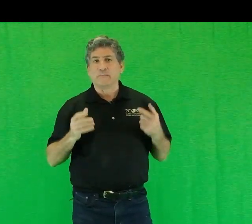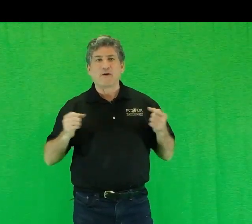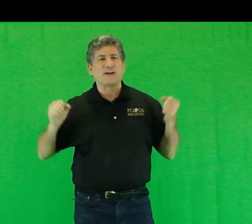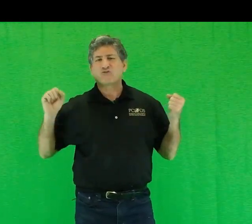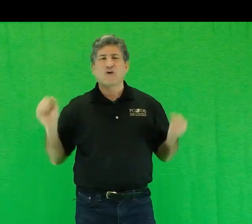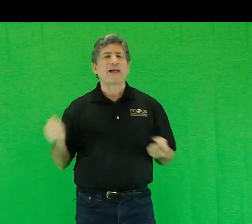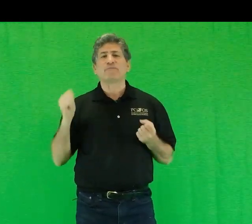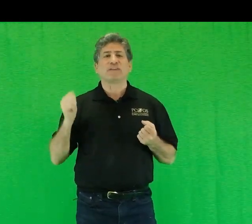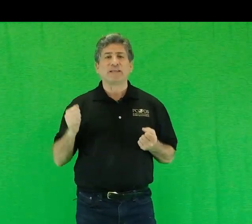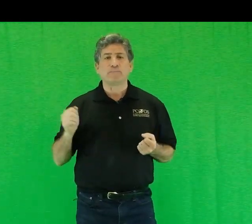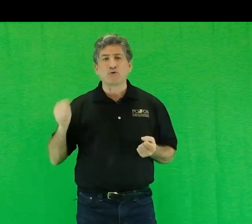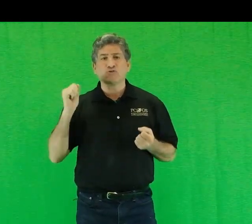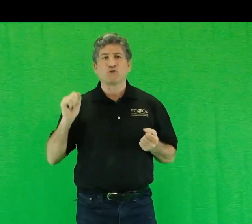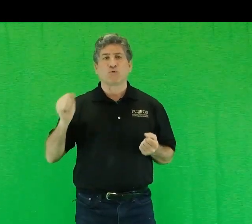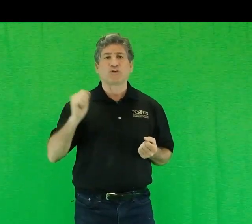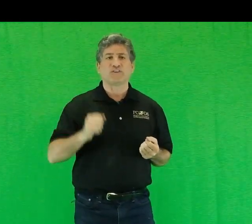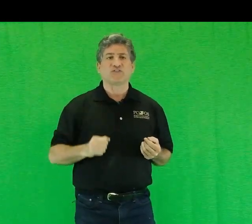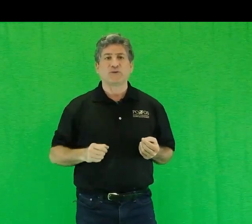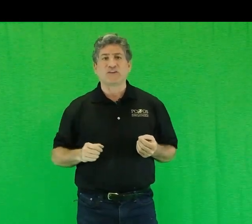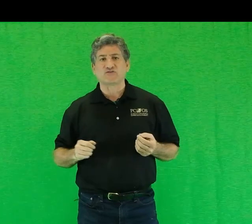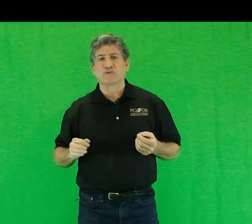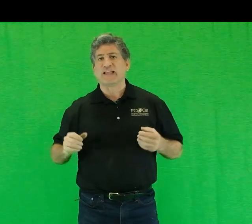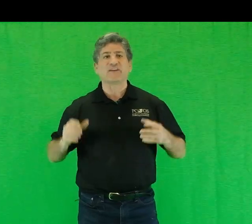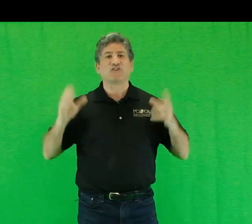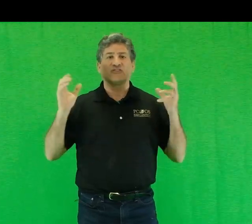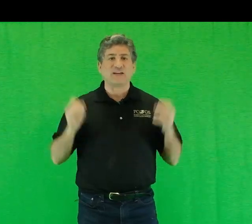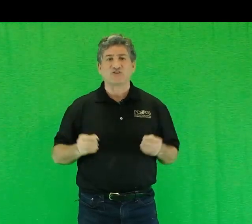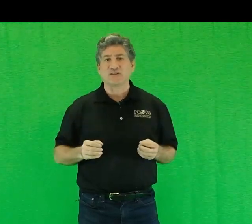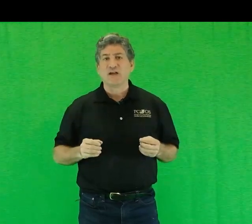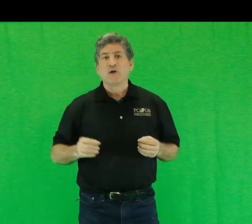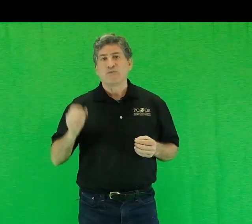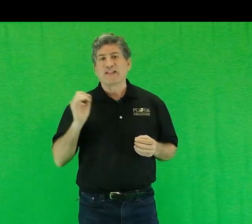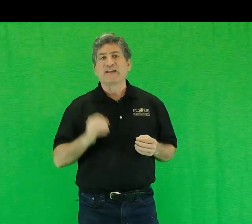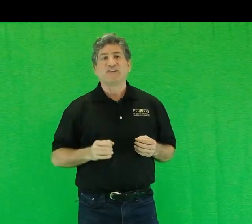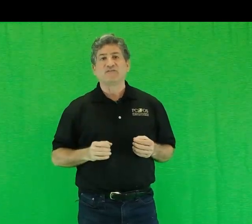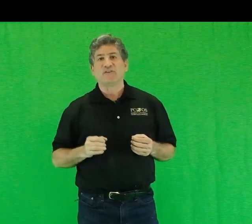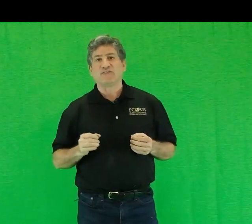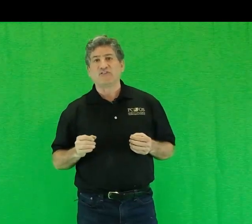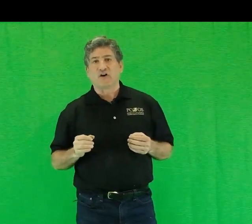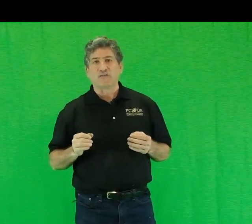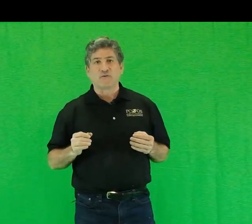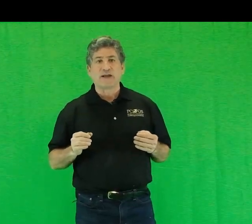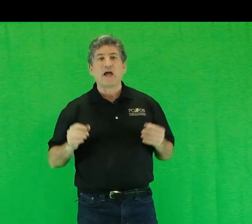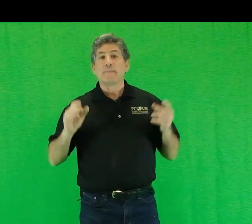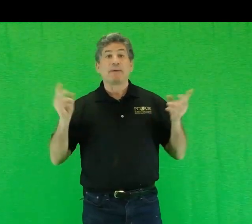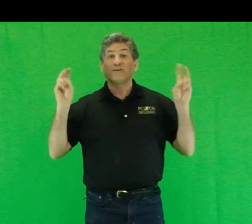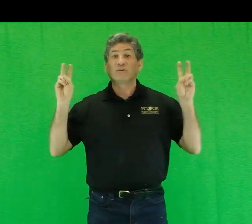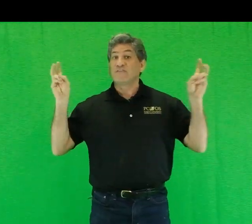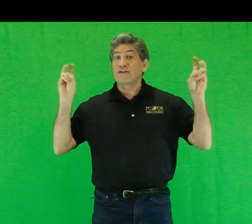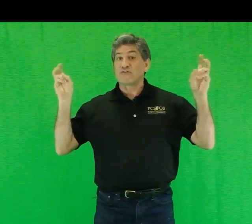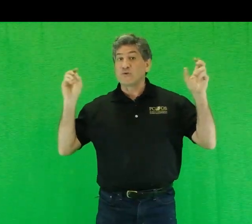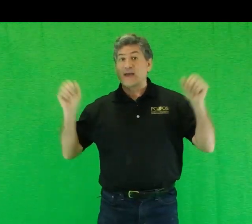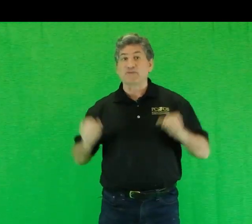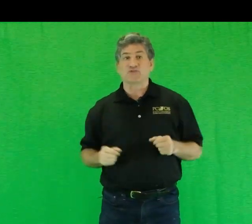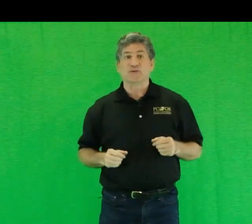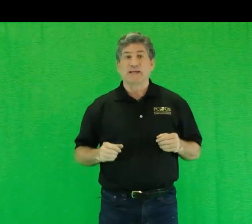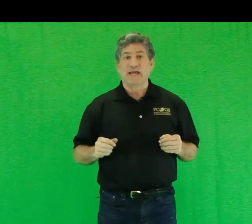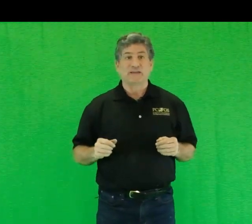and America triumphantly pushed the world into industrial exaltation, with the 1950s offering better living through chemistry and